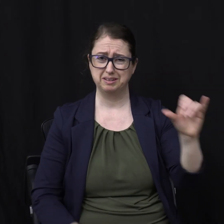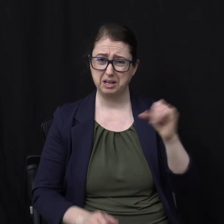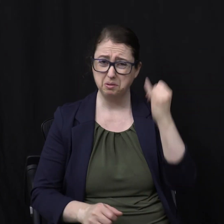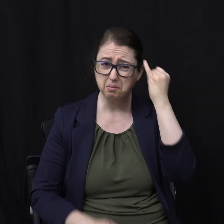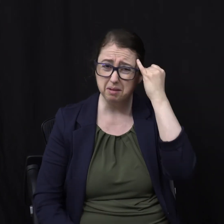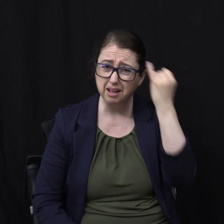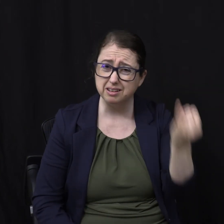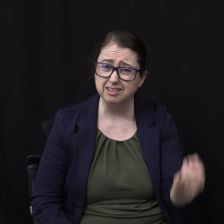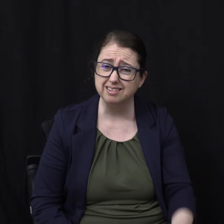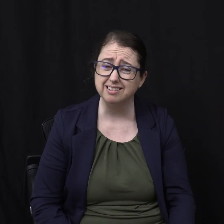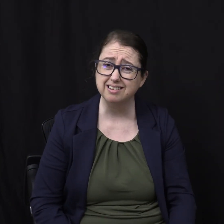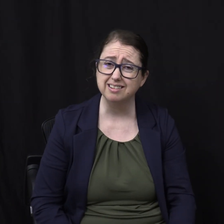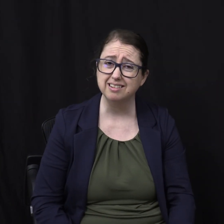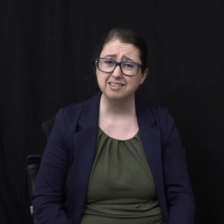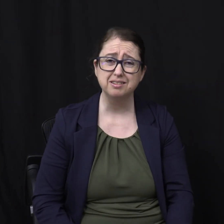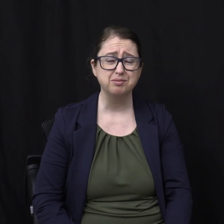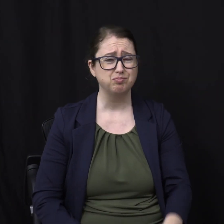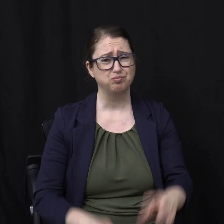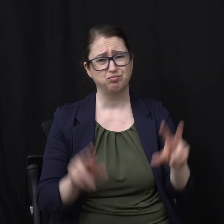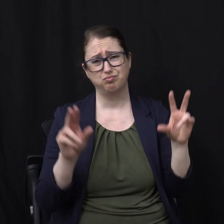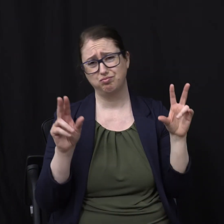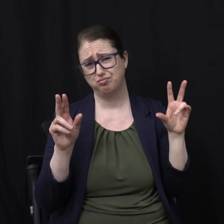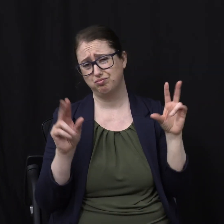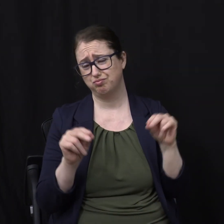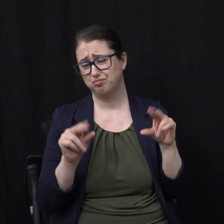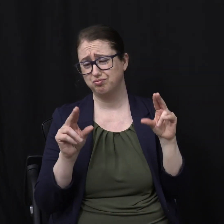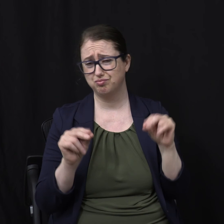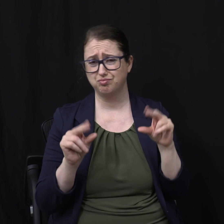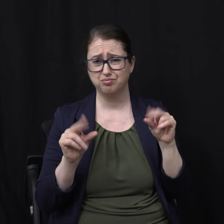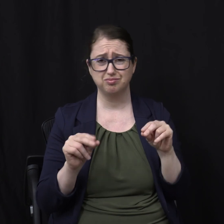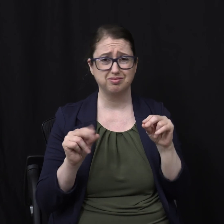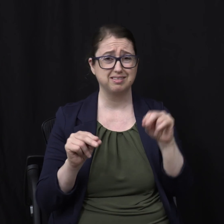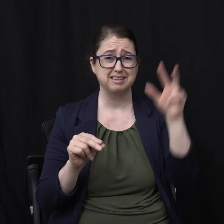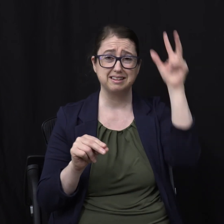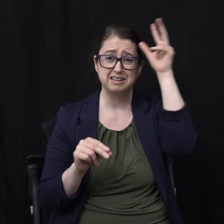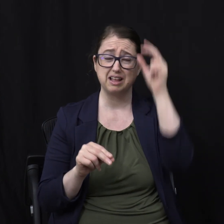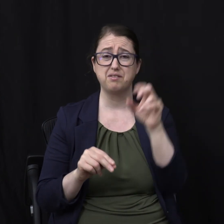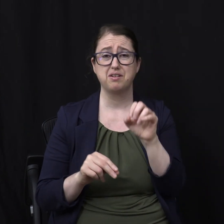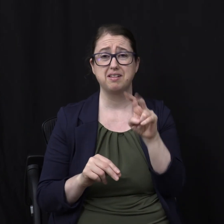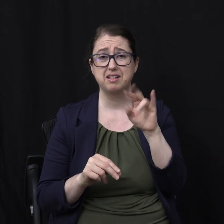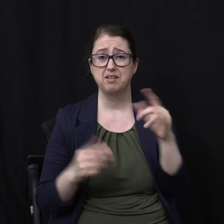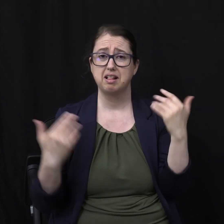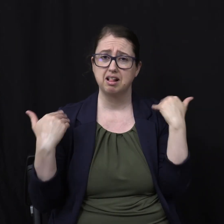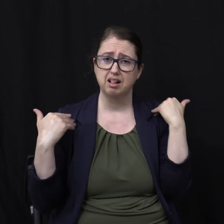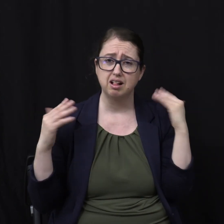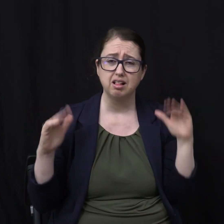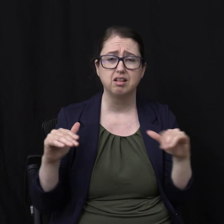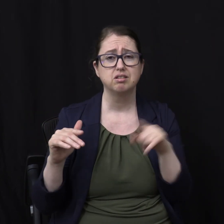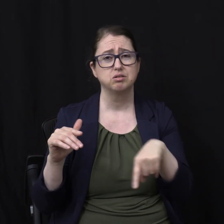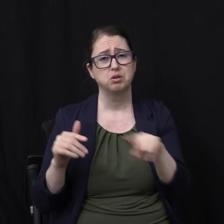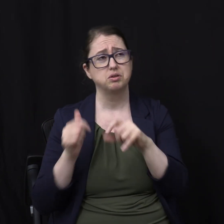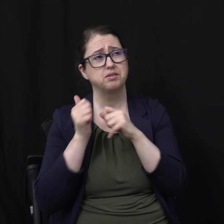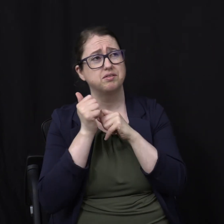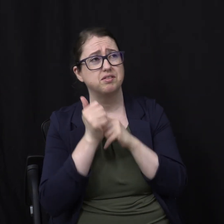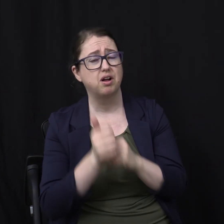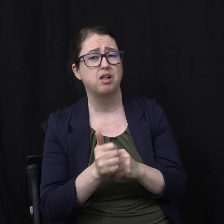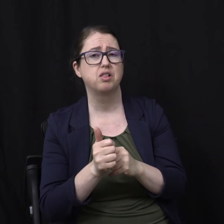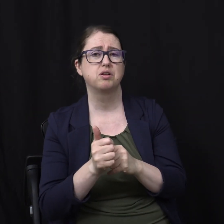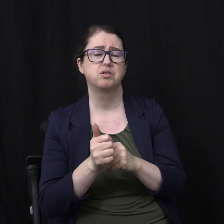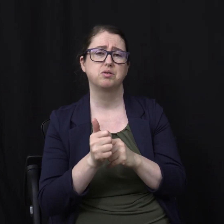No People are blotted Out of existence The devil and his evil angels And those who followed him And those who take victims And are oppressors And